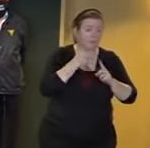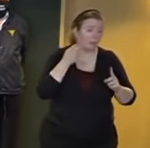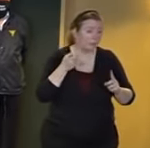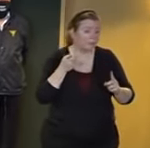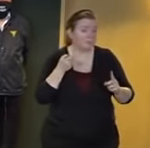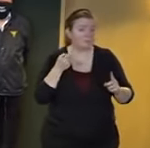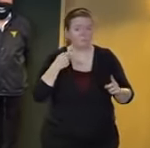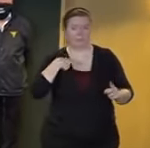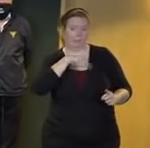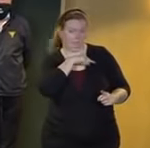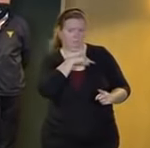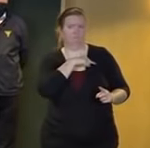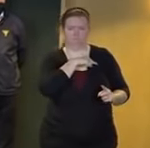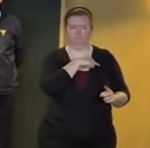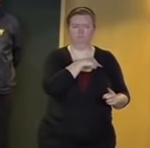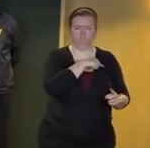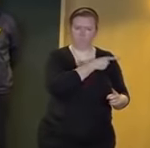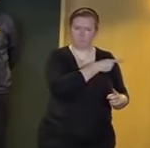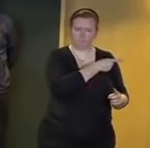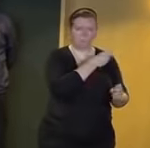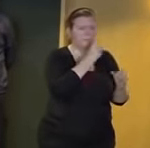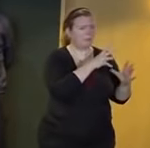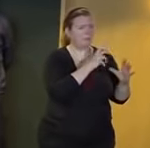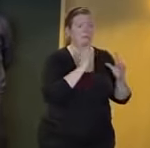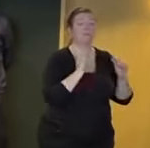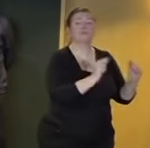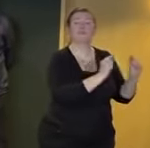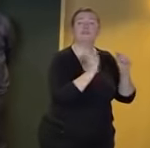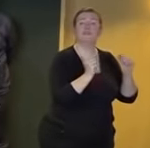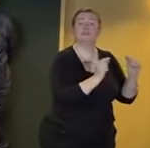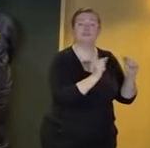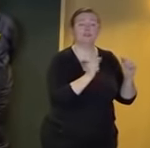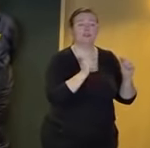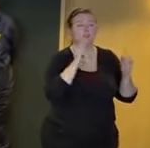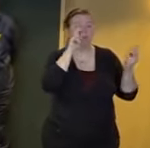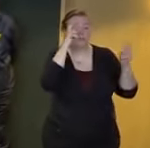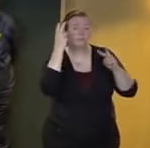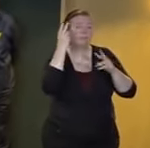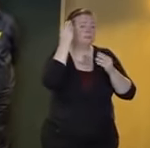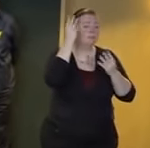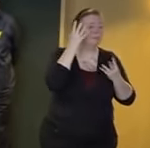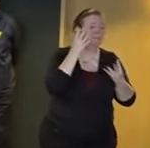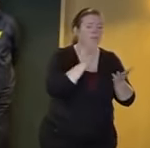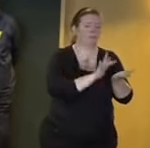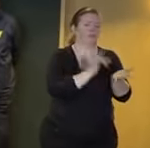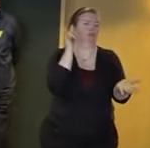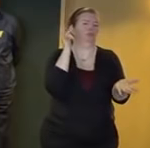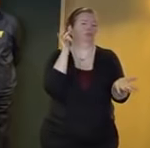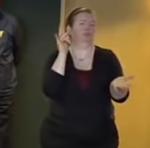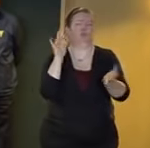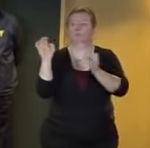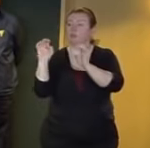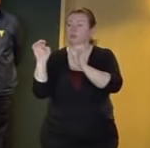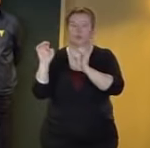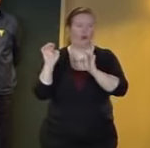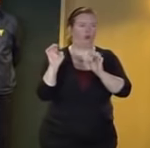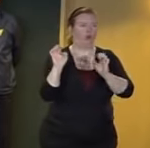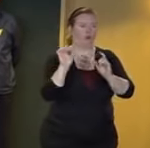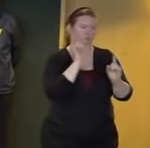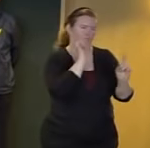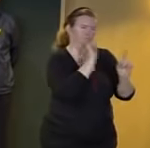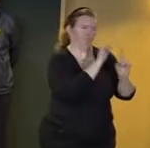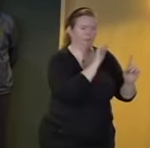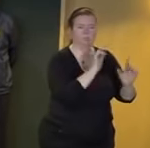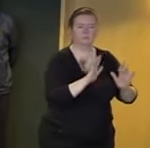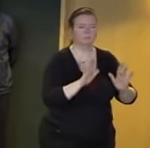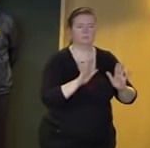disinformation campaigns are designed to sow discontent and to show to take advantage of emergencies as they happen and it is important for everyone to get only